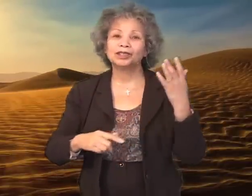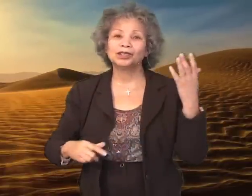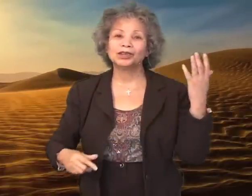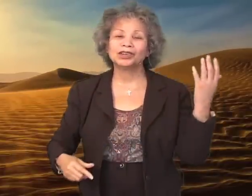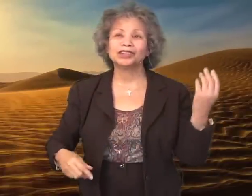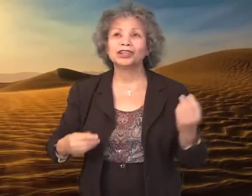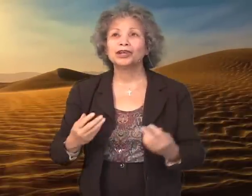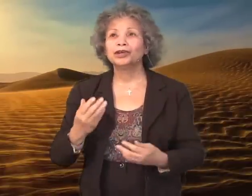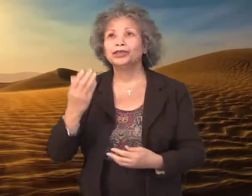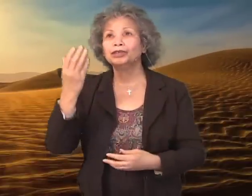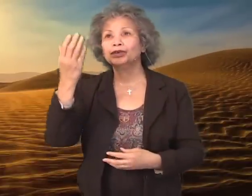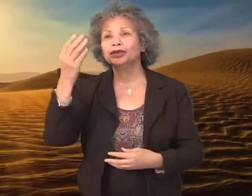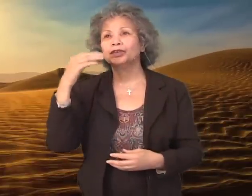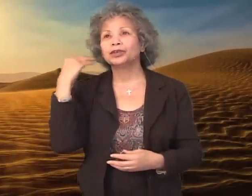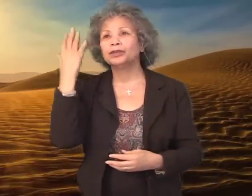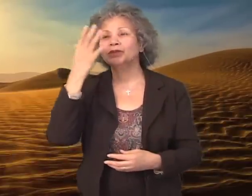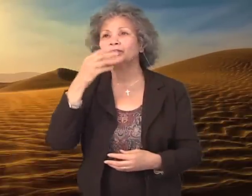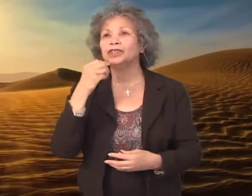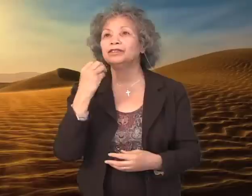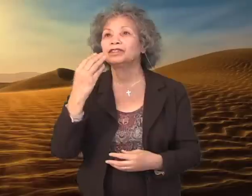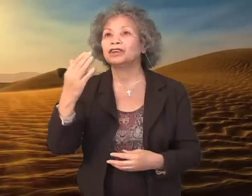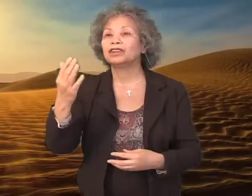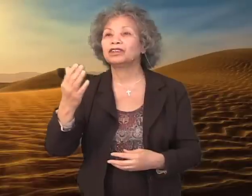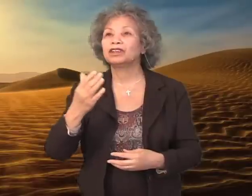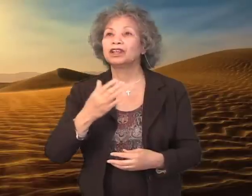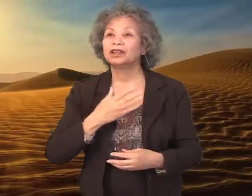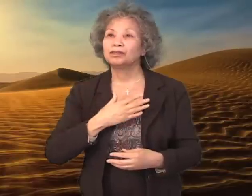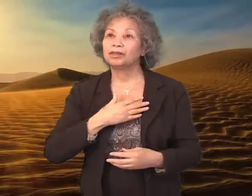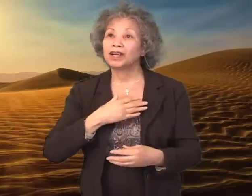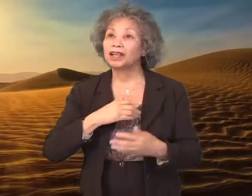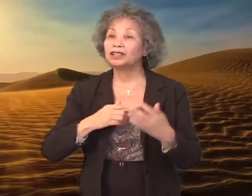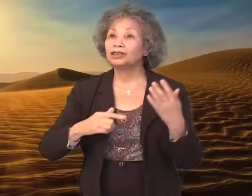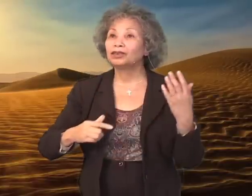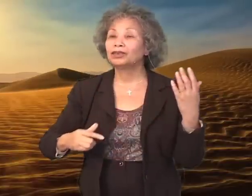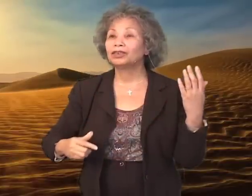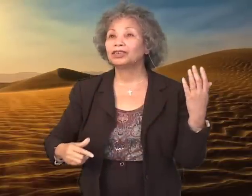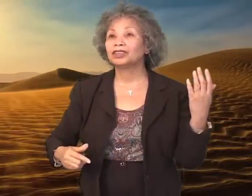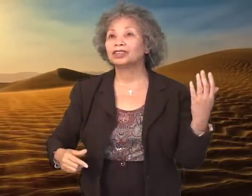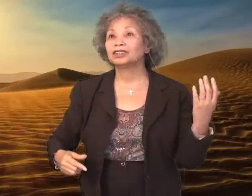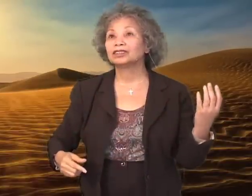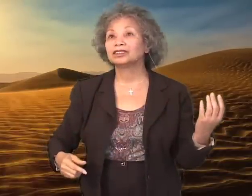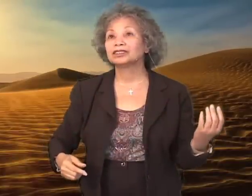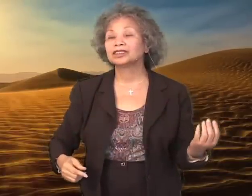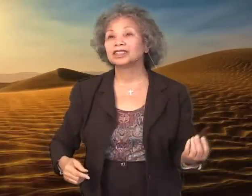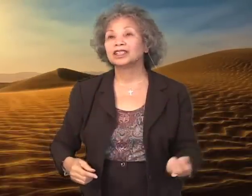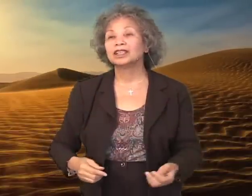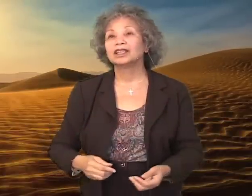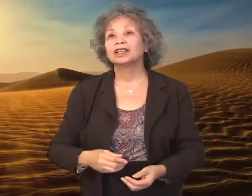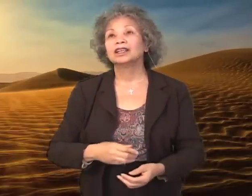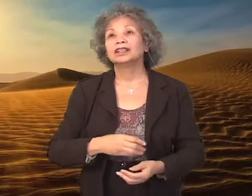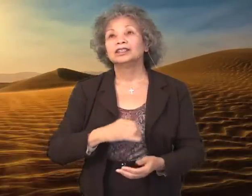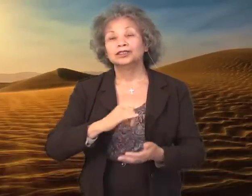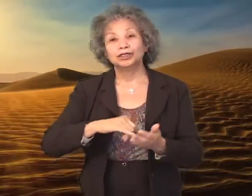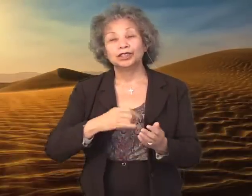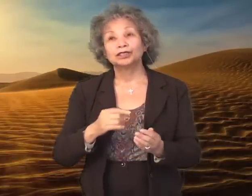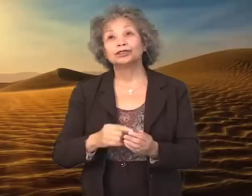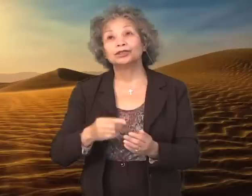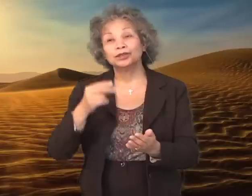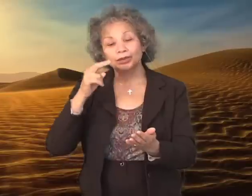Lord, your beautiful, my Lord. Just to